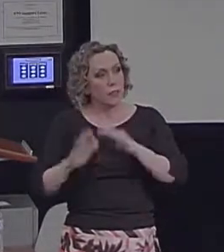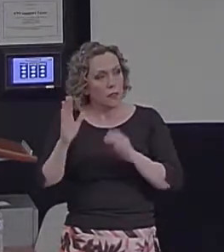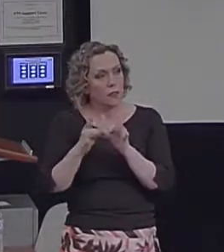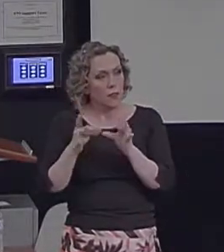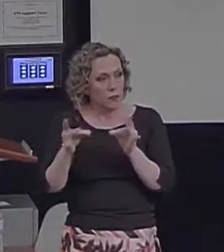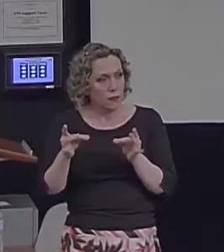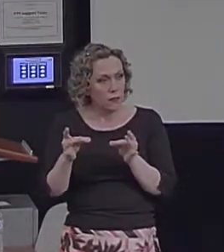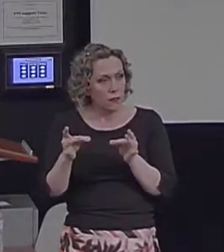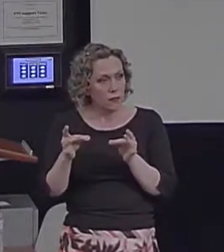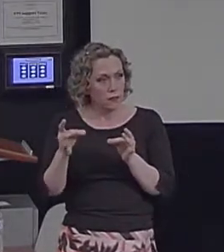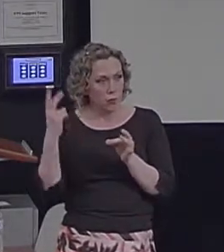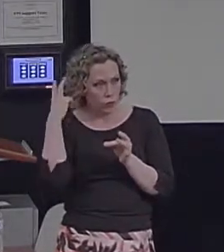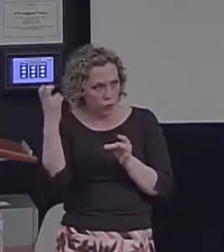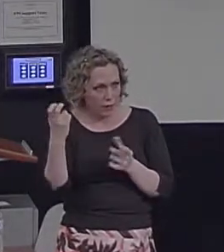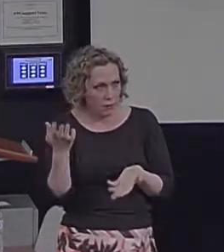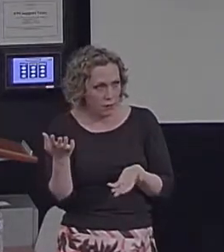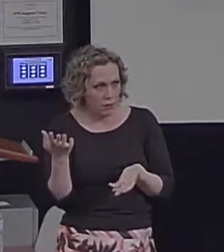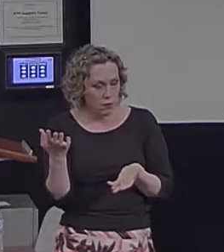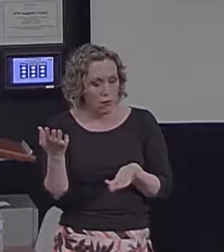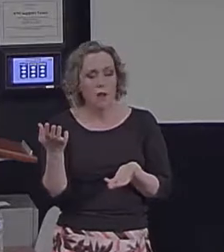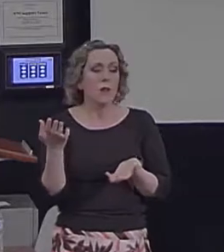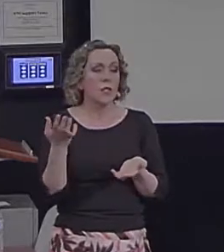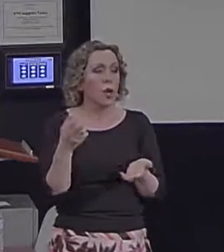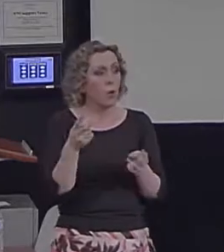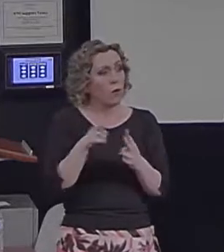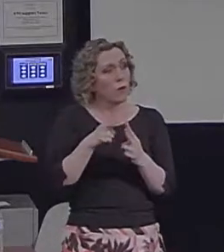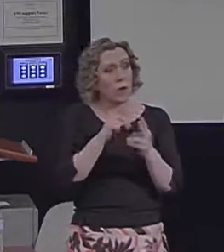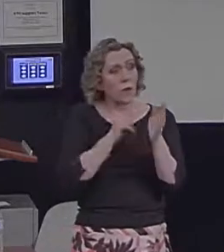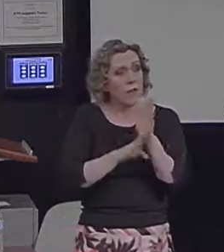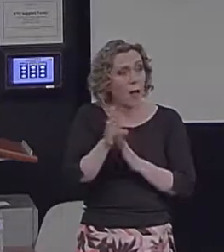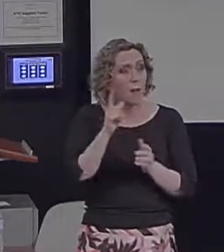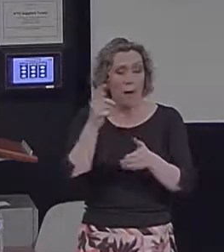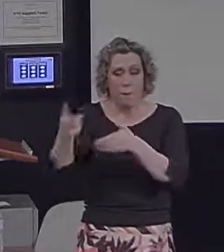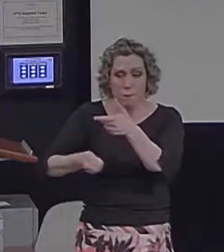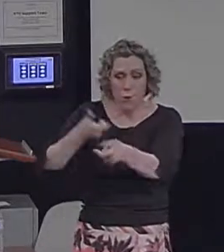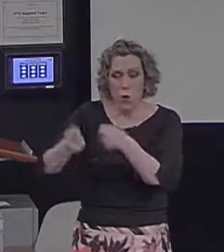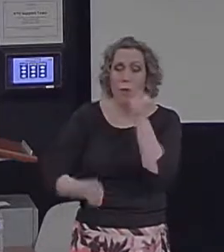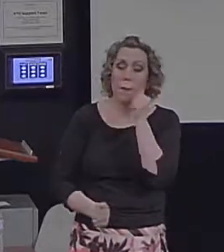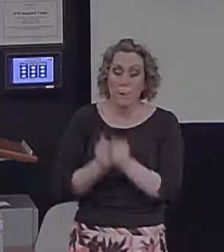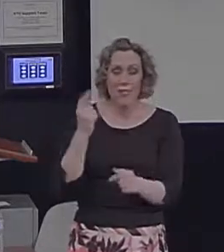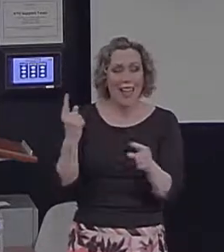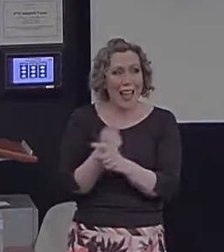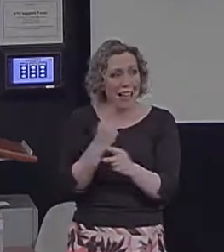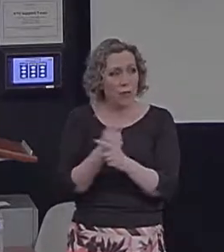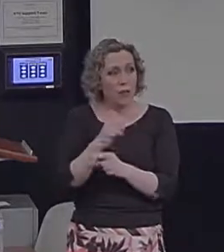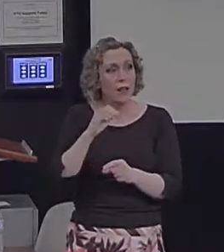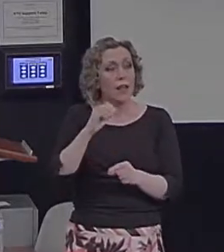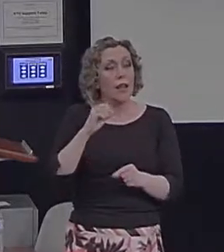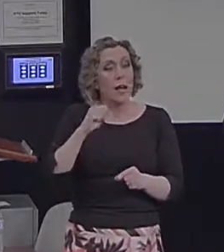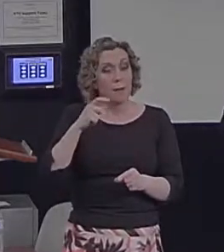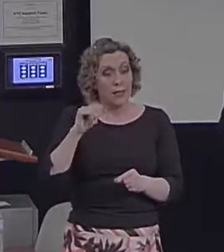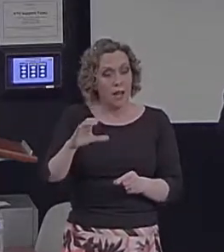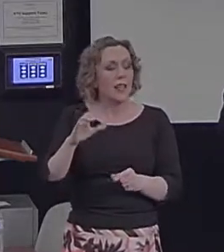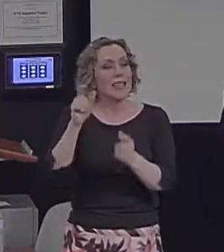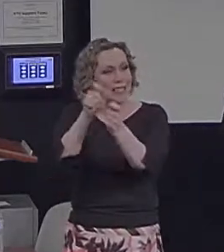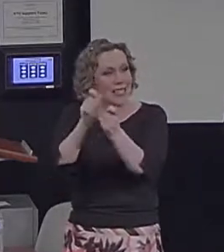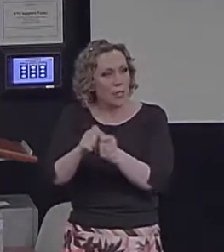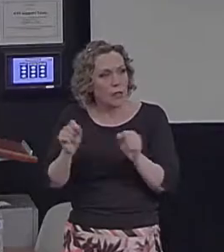they're interested in pulling out as much accurate episodic detail as they can from an eyewitness